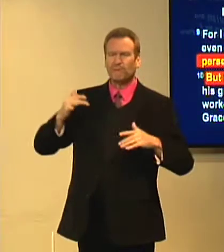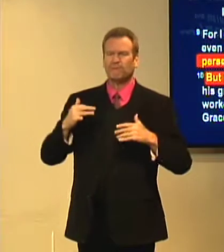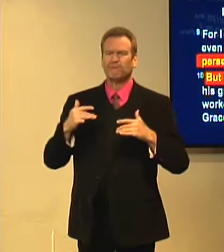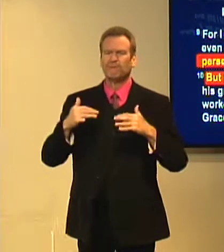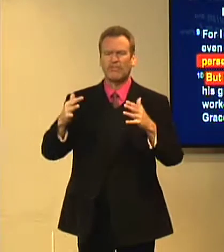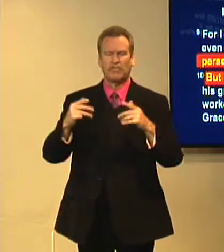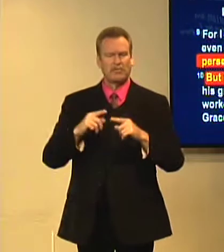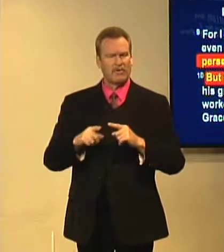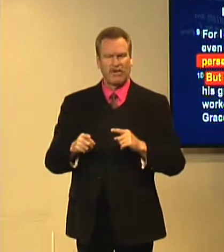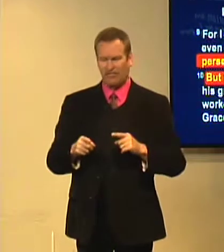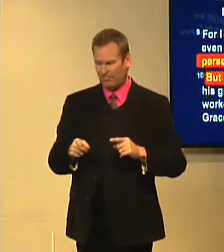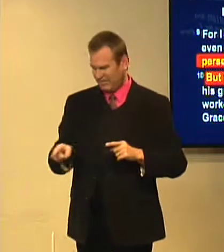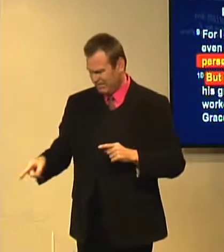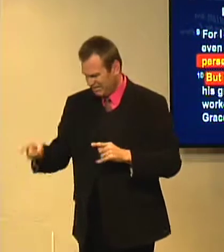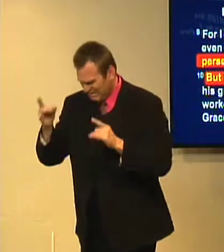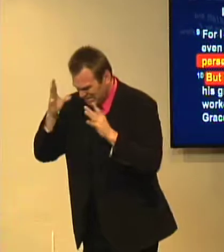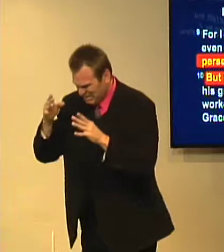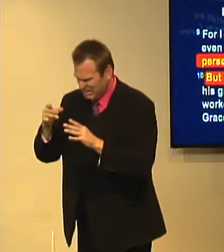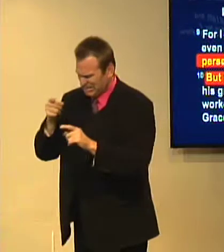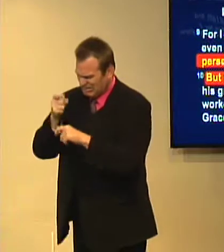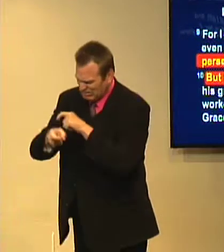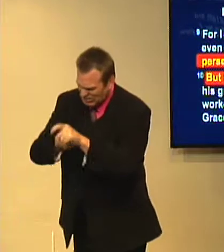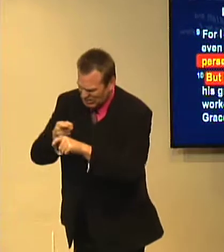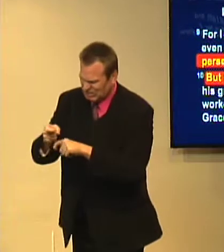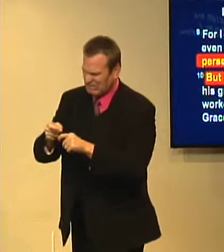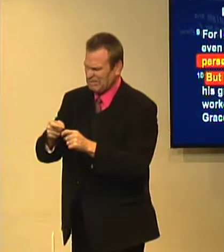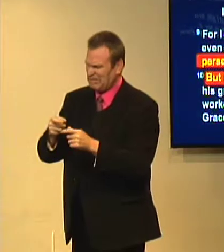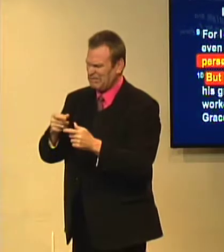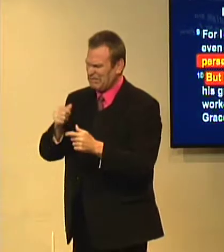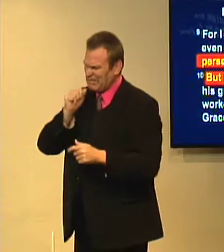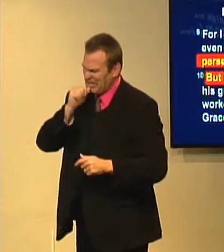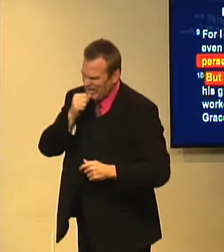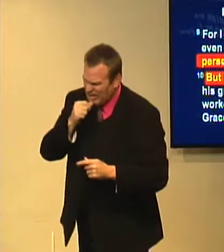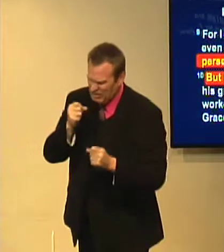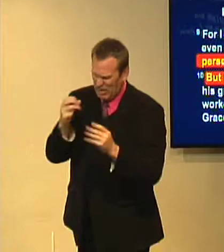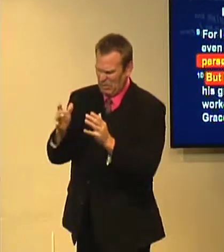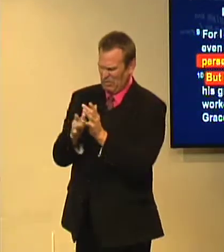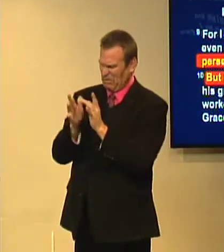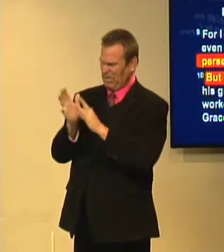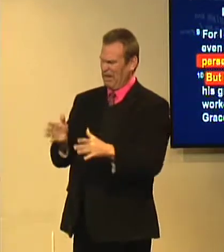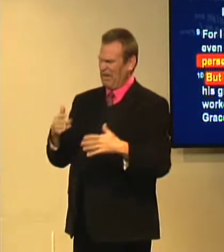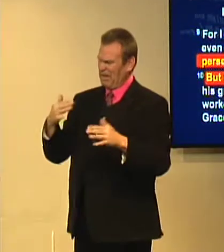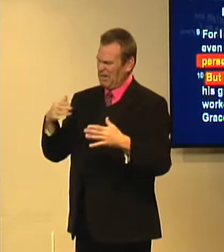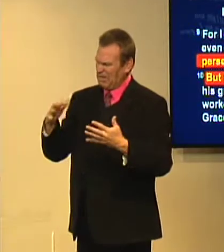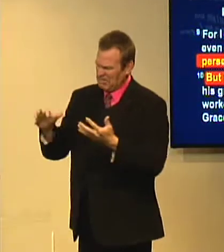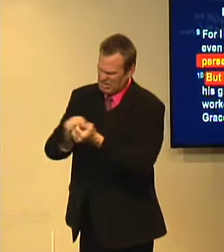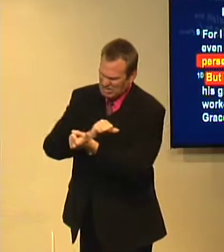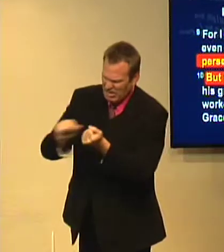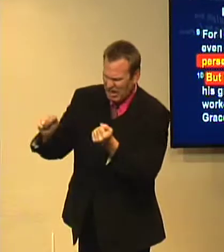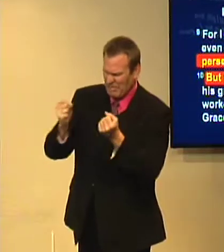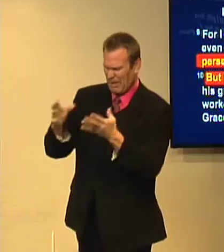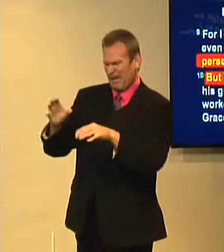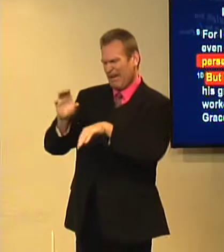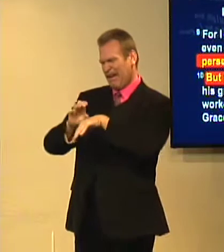Saul and followed someone else. He could have remembered what he had done to the fellow Christians, followers,